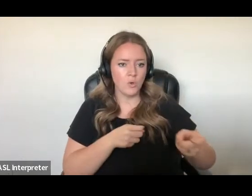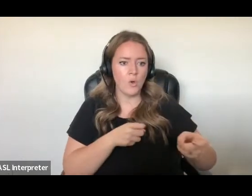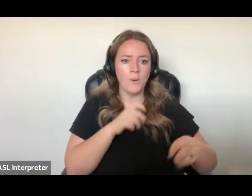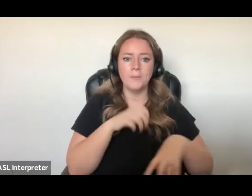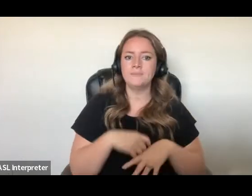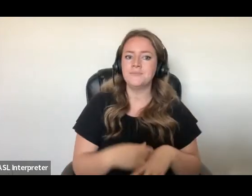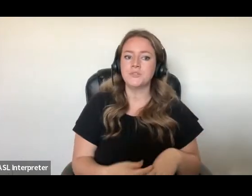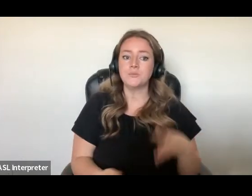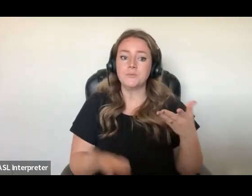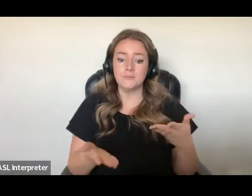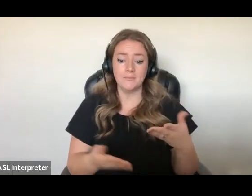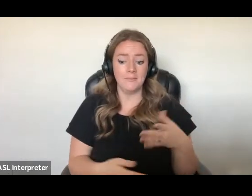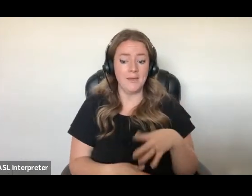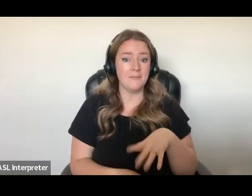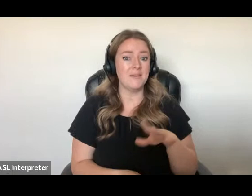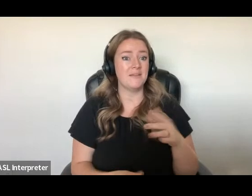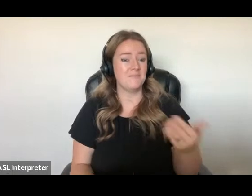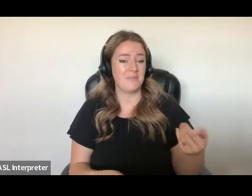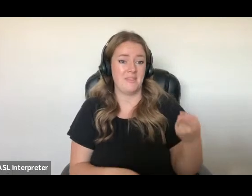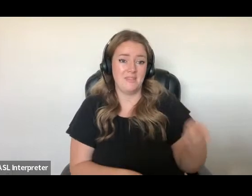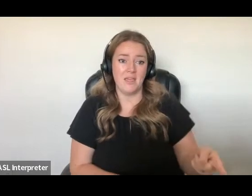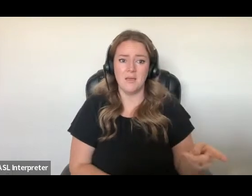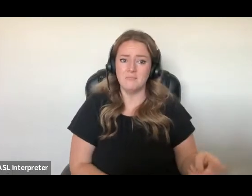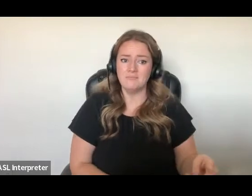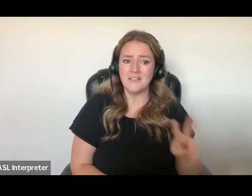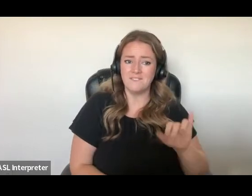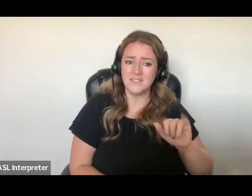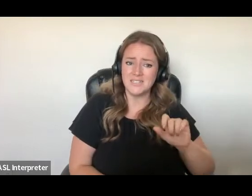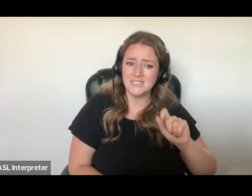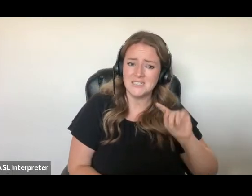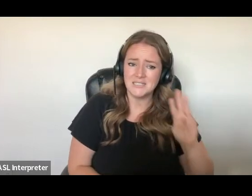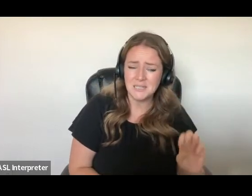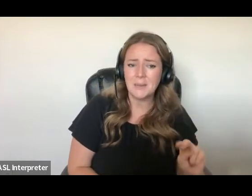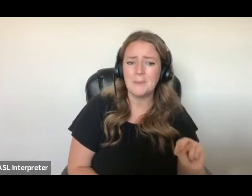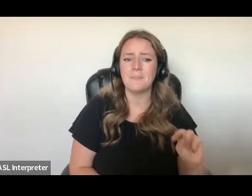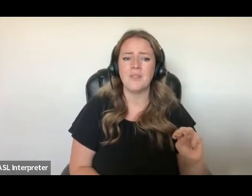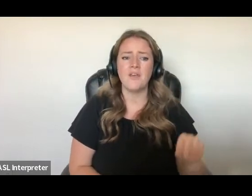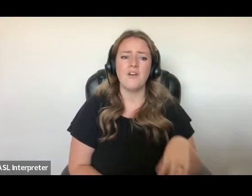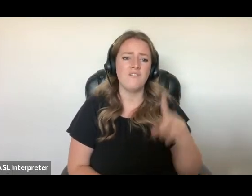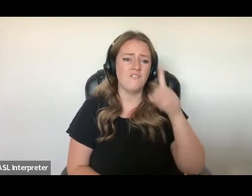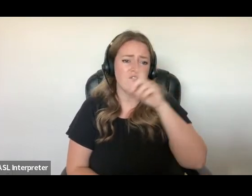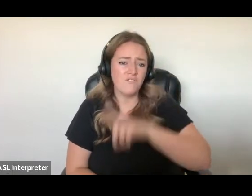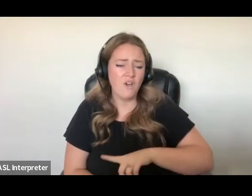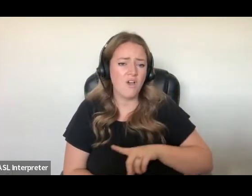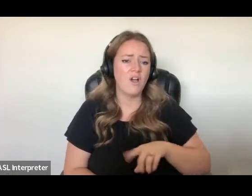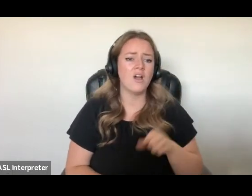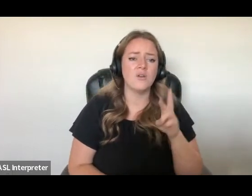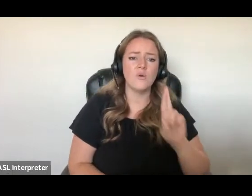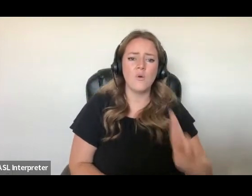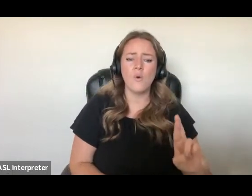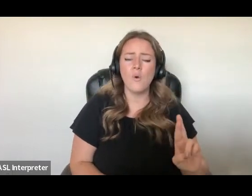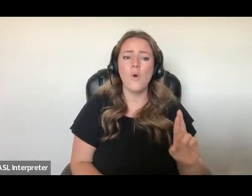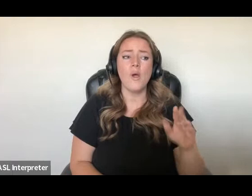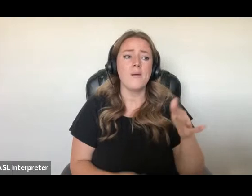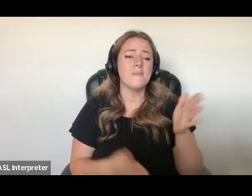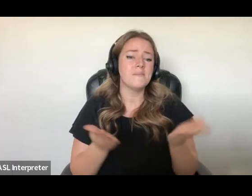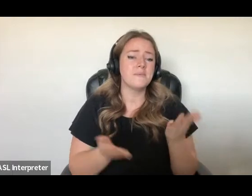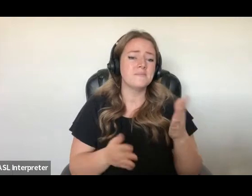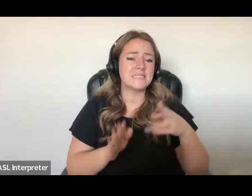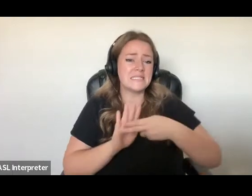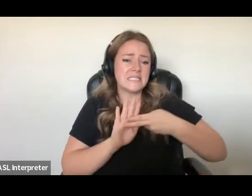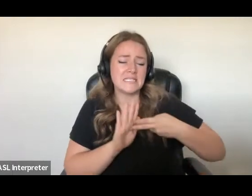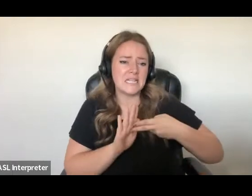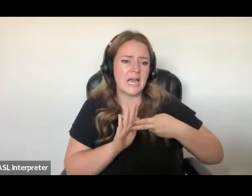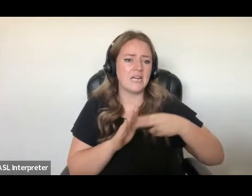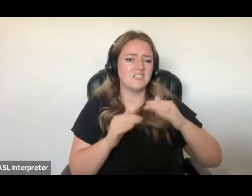immigration consultants, exploitative or discriminatory employers, poor working conditions, or falling out of status due to illness. Immigration